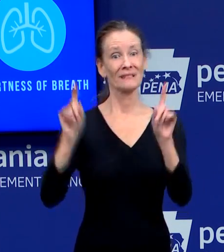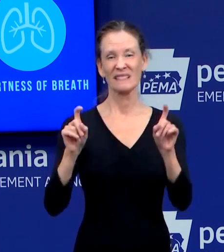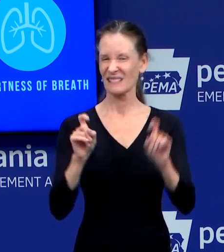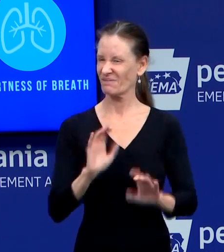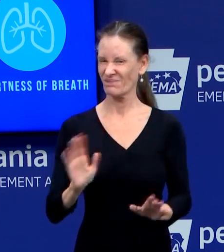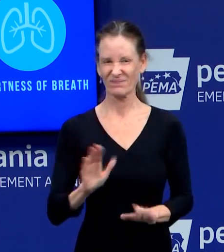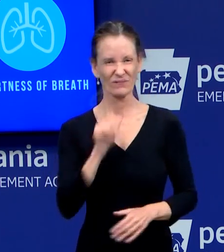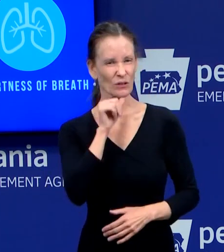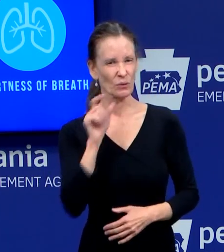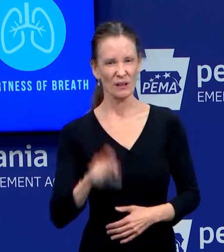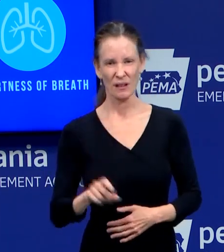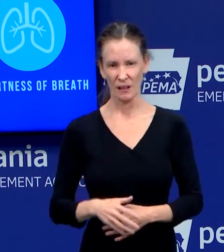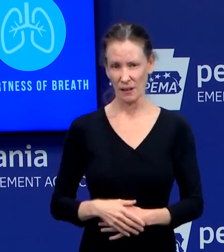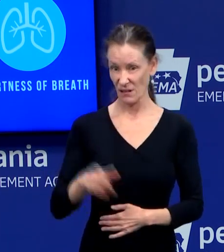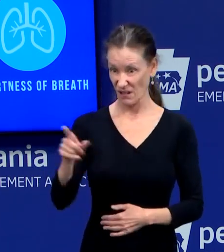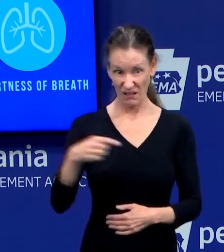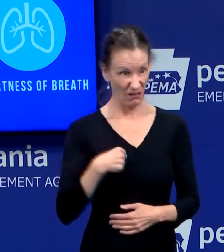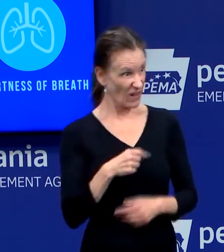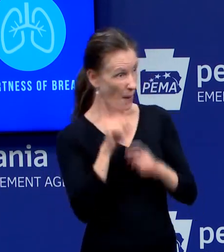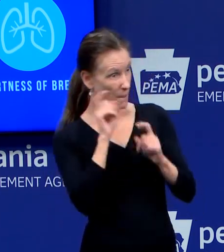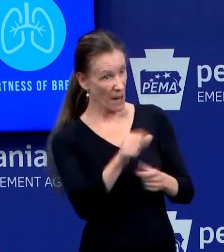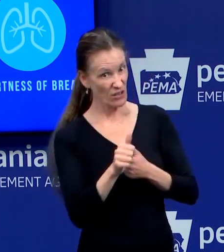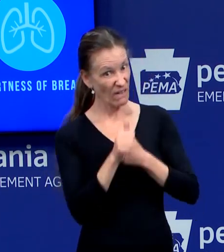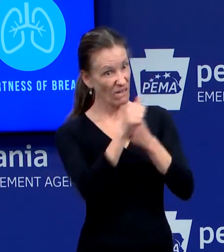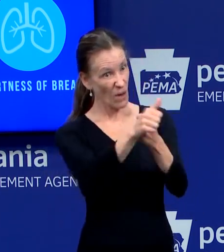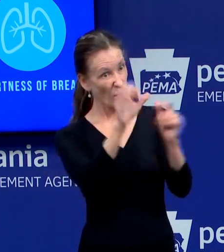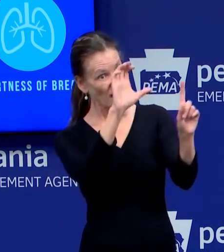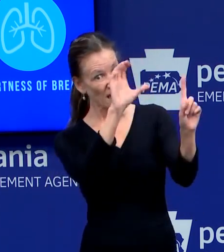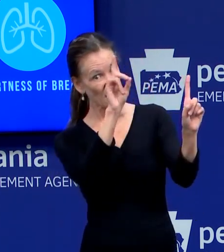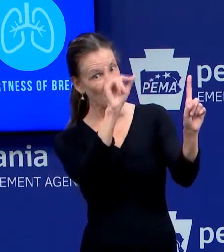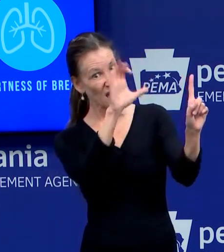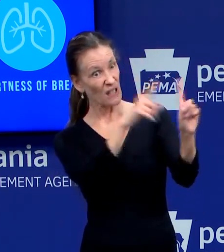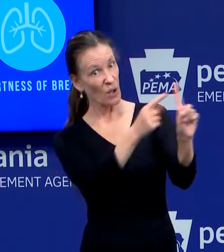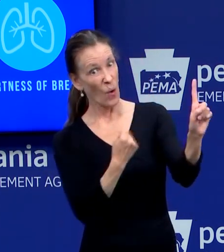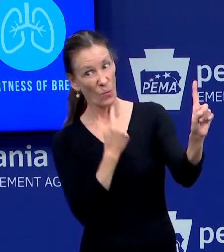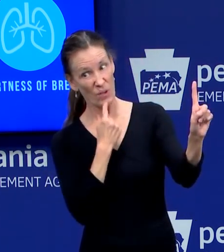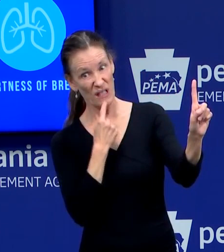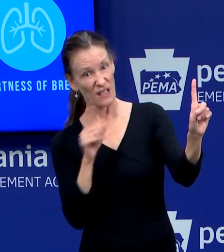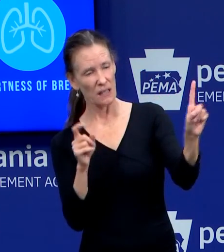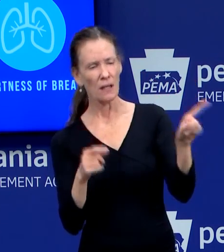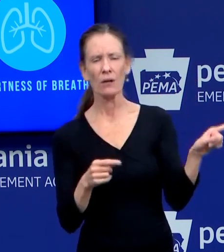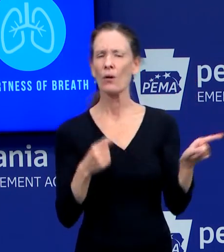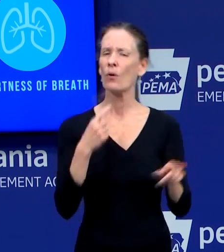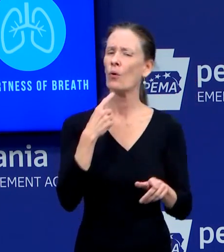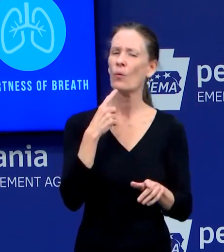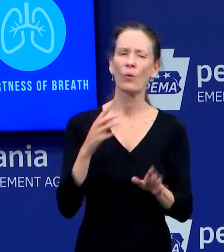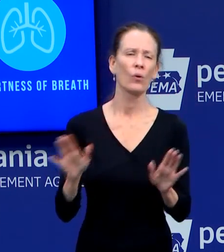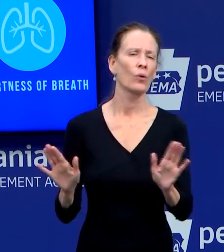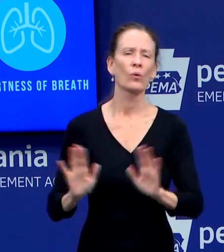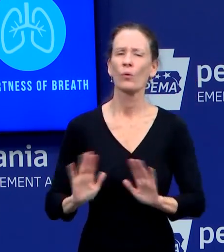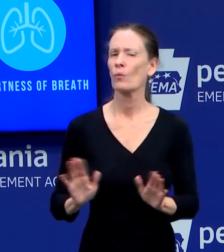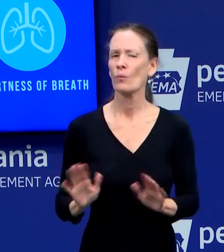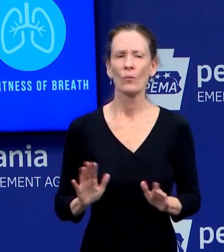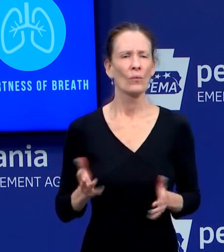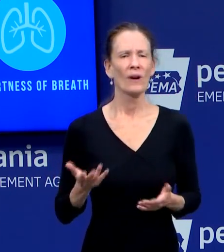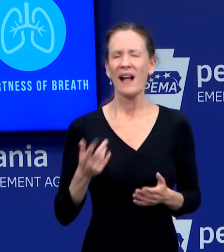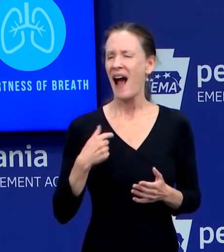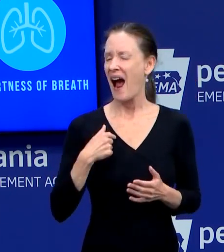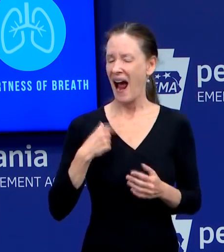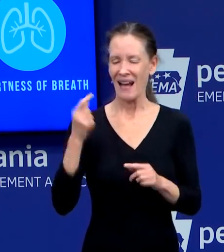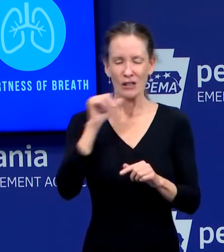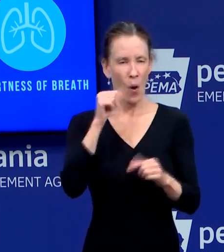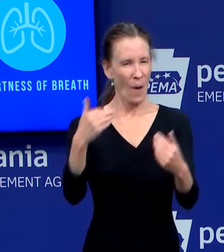Do you have to be bound by them? No, but we would not have the capacity to do population-based testing, which is testing everyone in the Southeast, right?